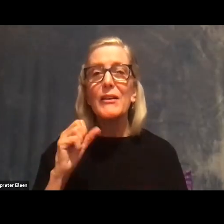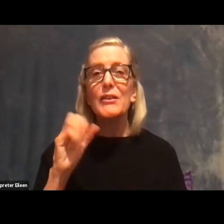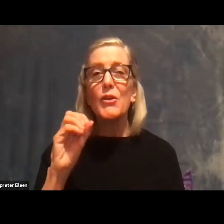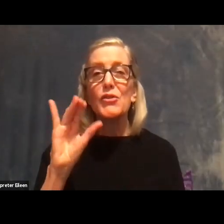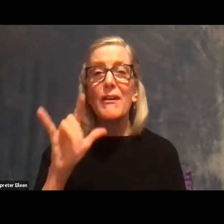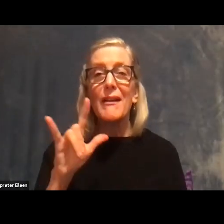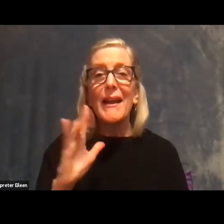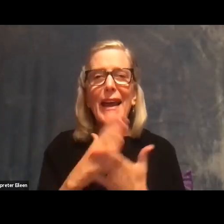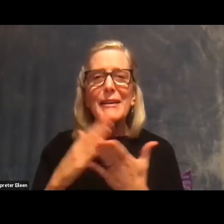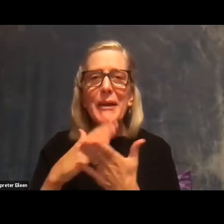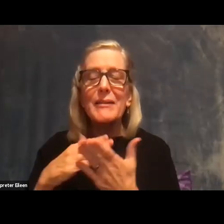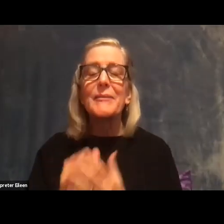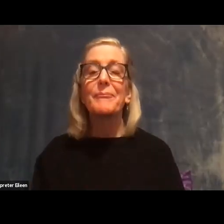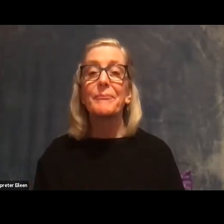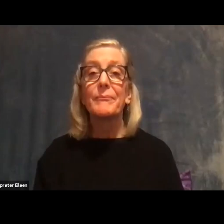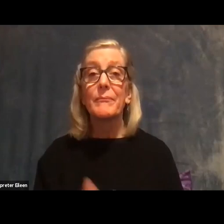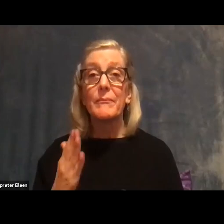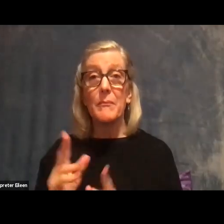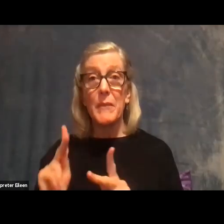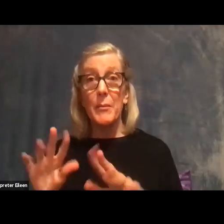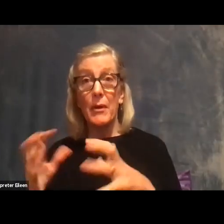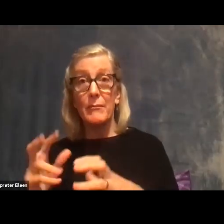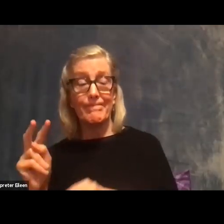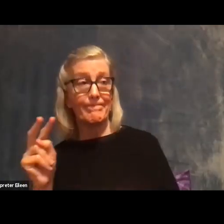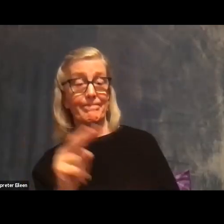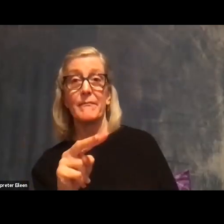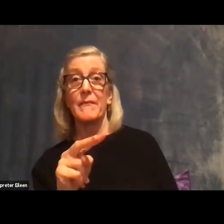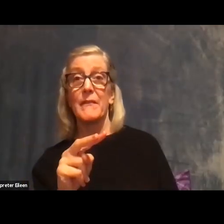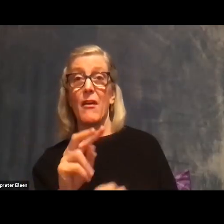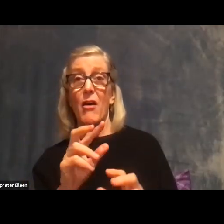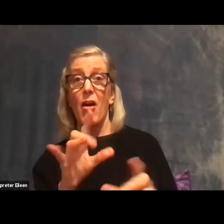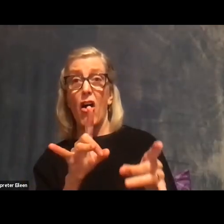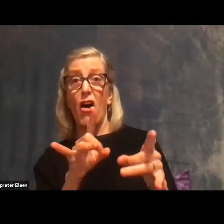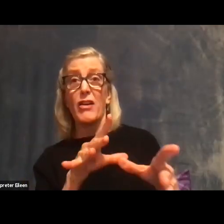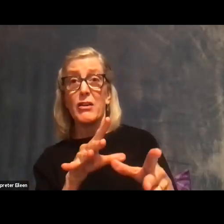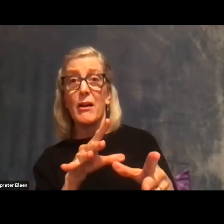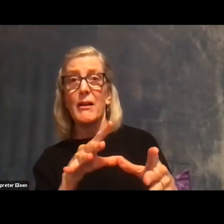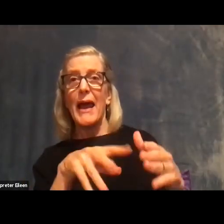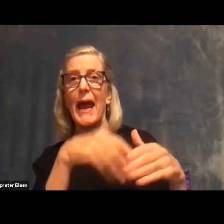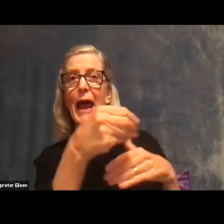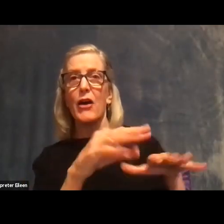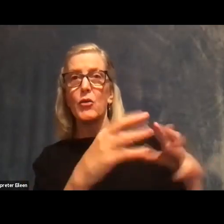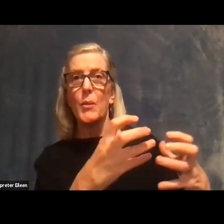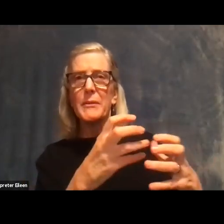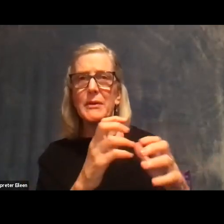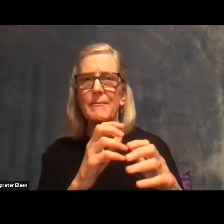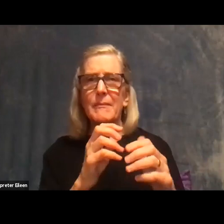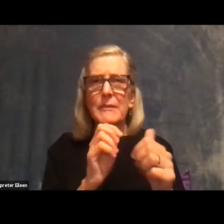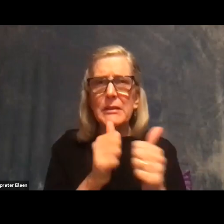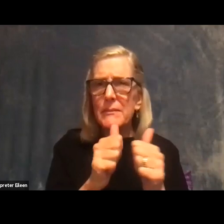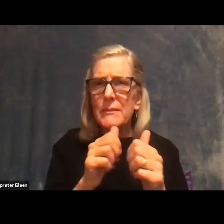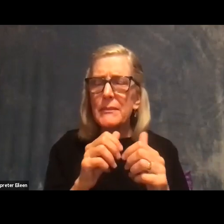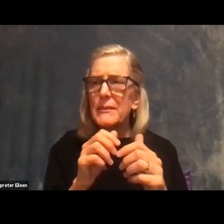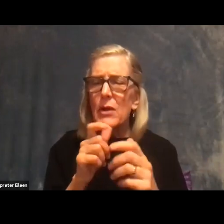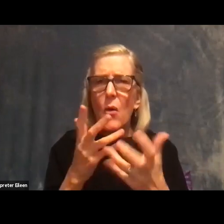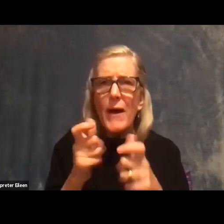perceive hostile out-groups conspiring against your in-group are more likely to perceive misinformation.